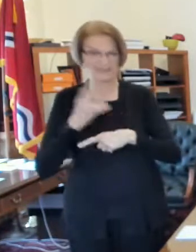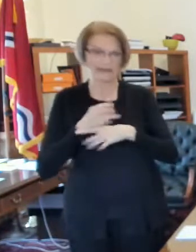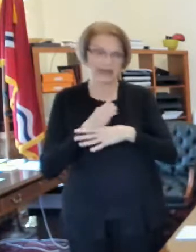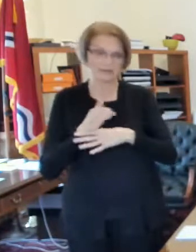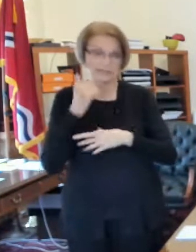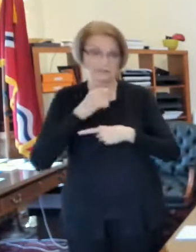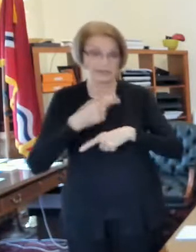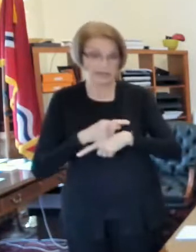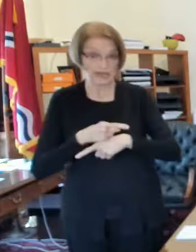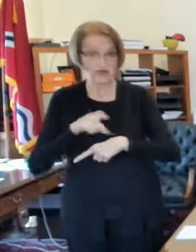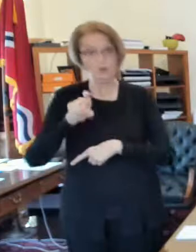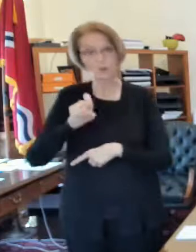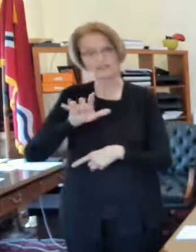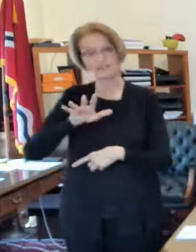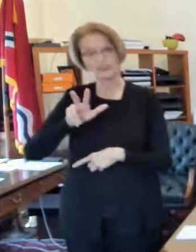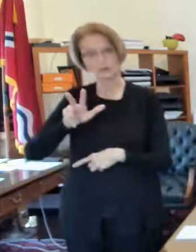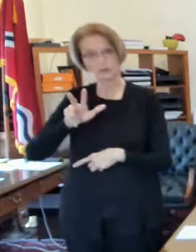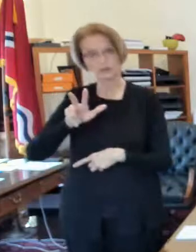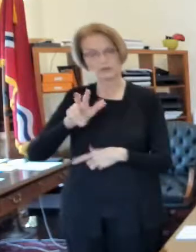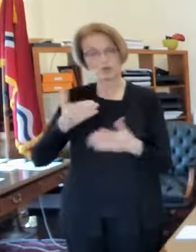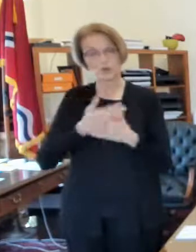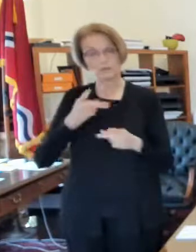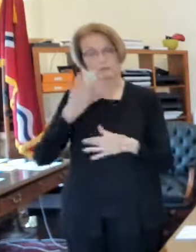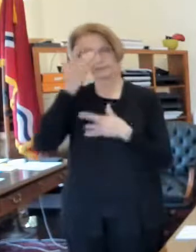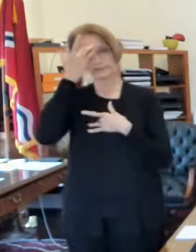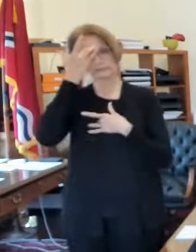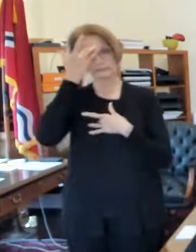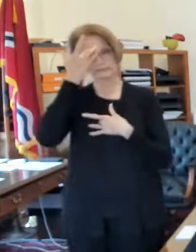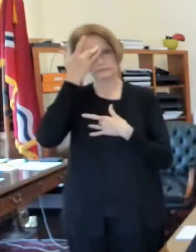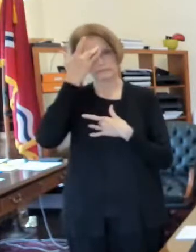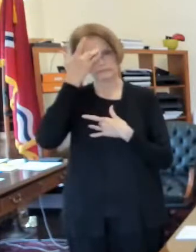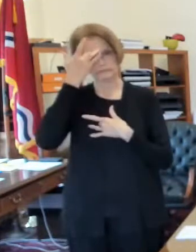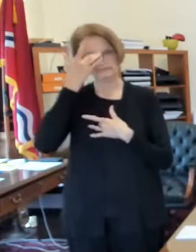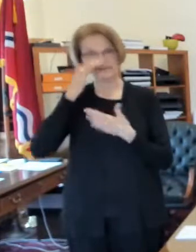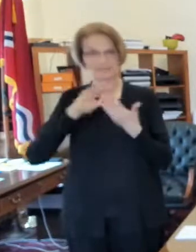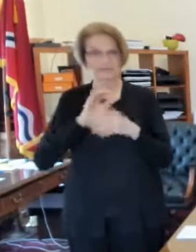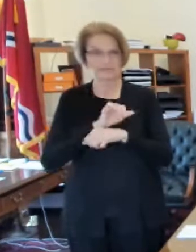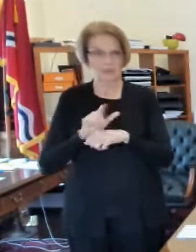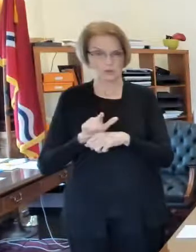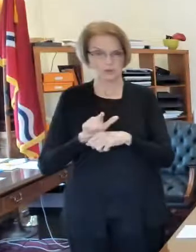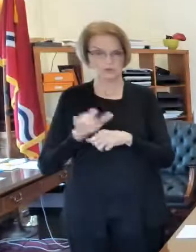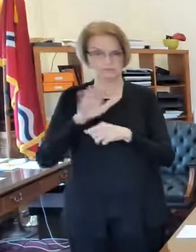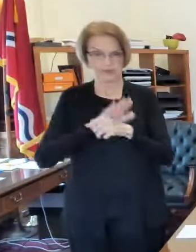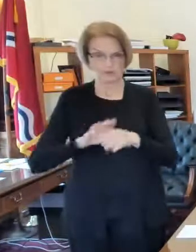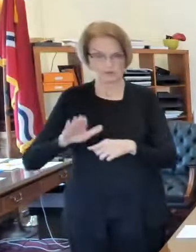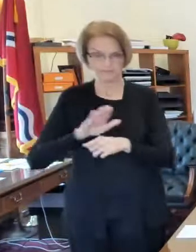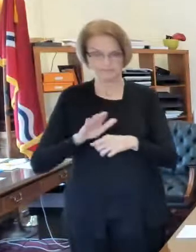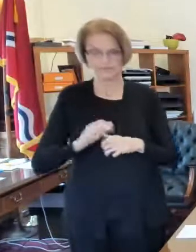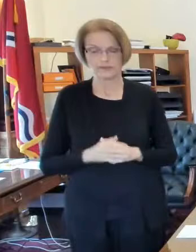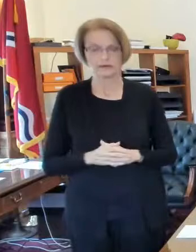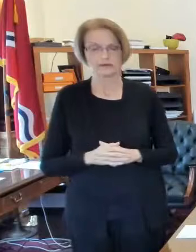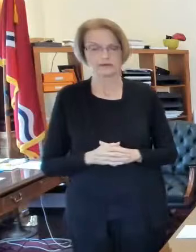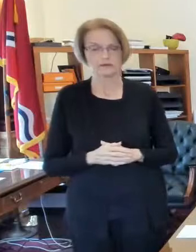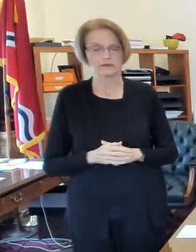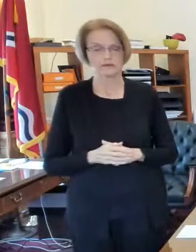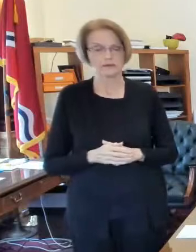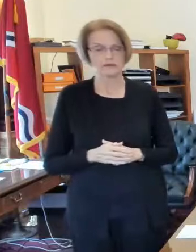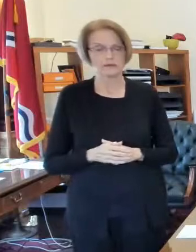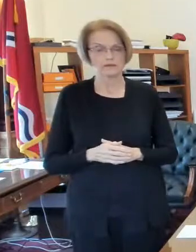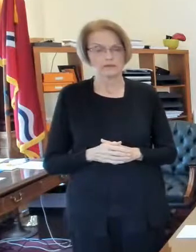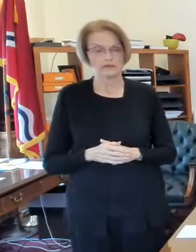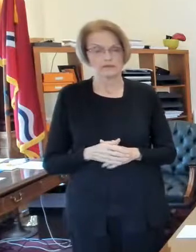153 right now in the city of St. Louis and let me just point out that what that